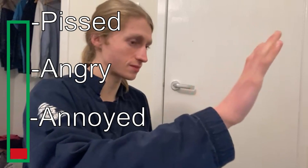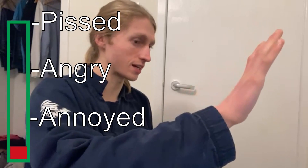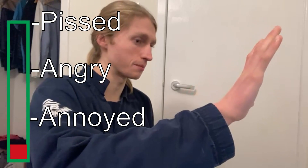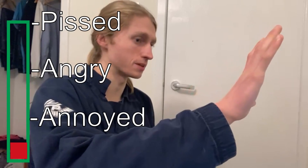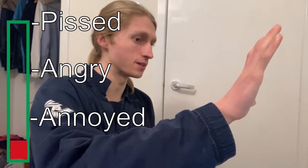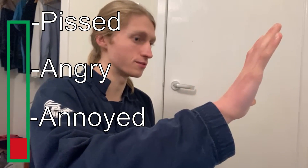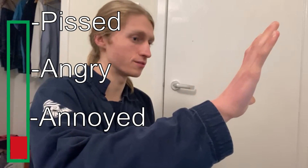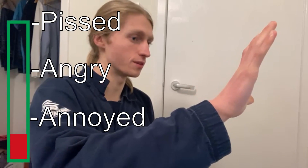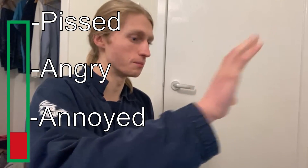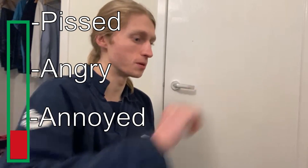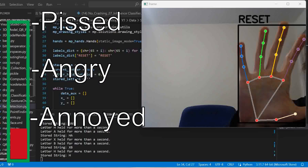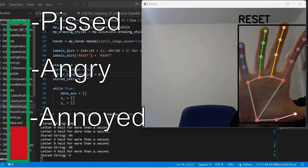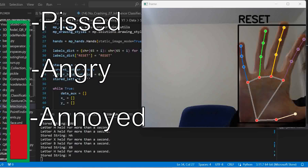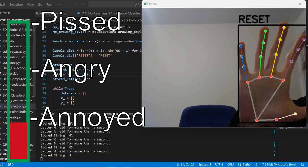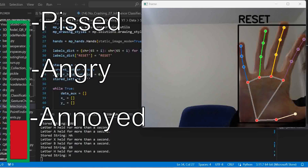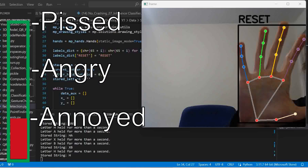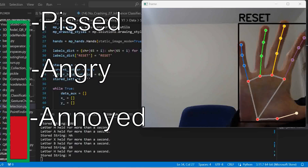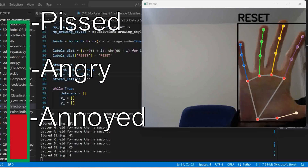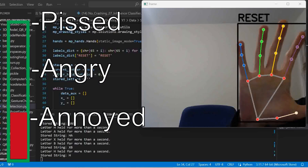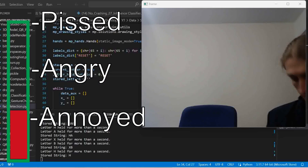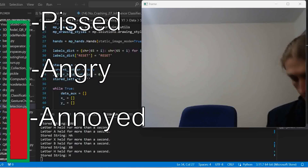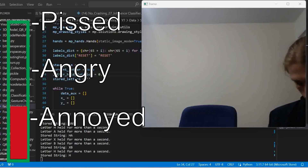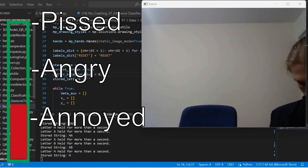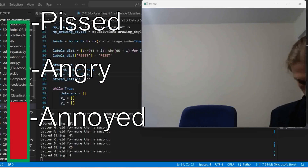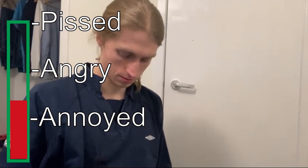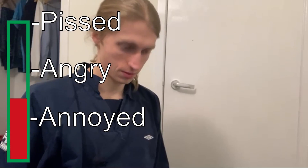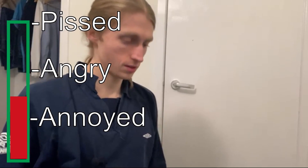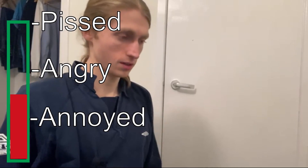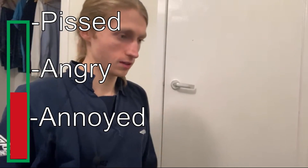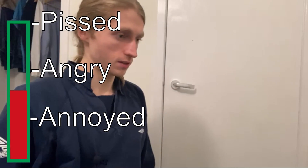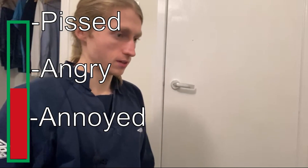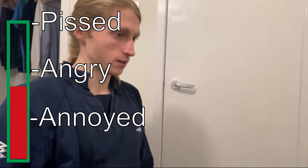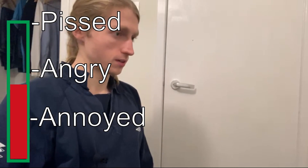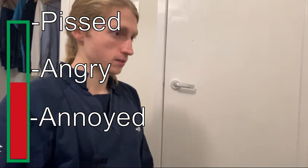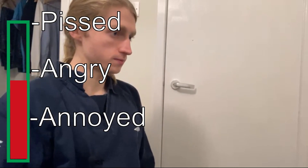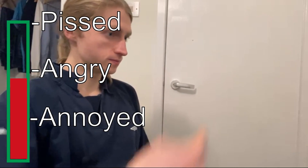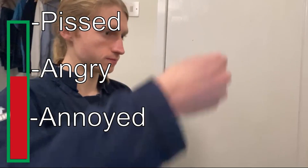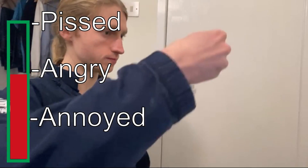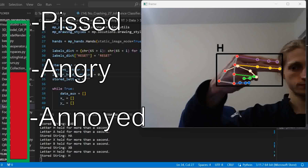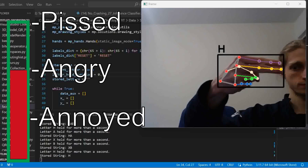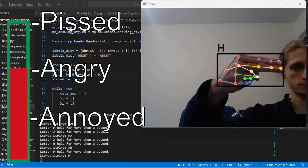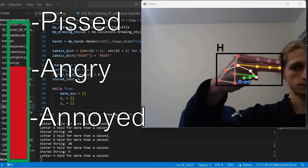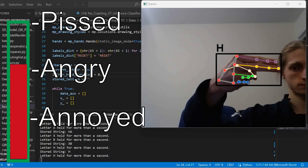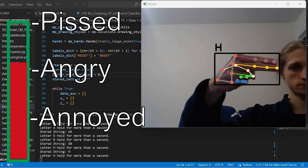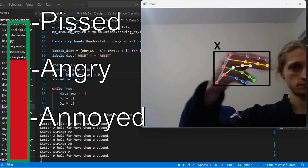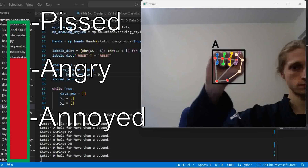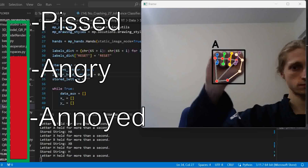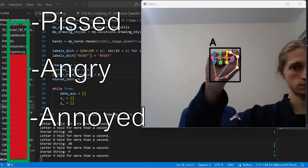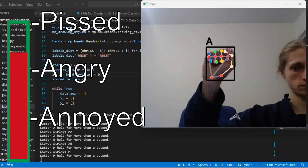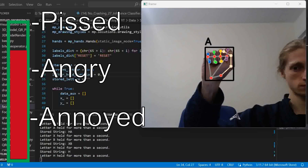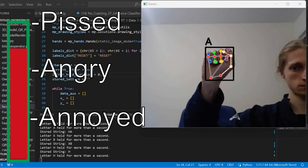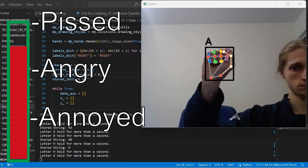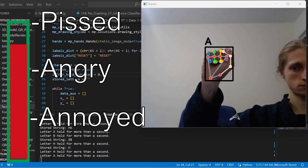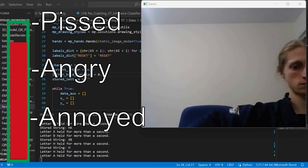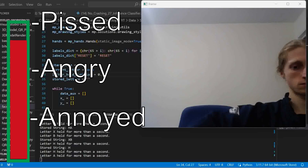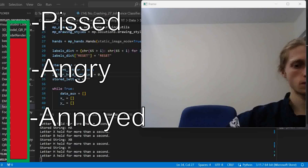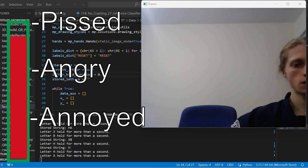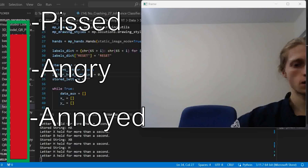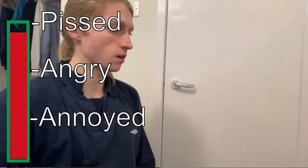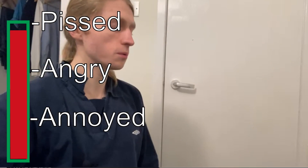here's the system in action. Just how fast is it to actually have a conversation with someone? It largely depends on how adept you are at using the system. Oh